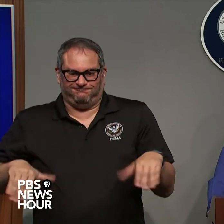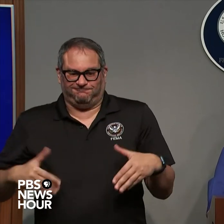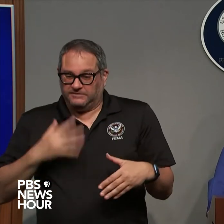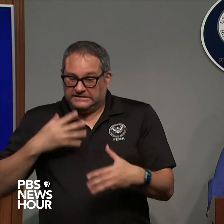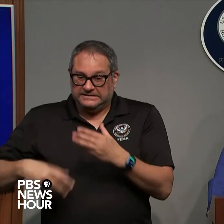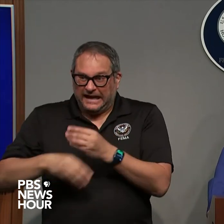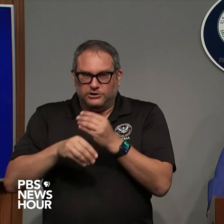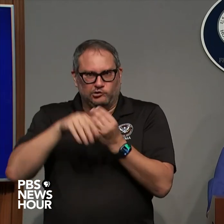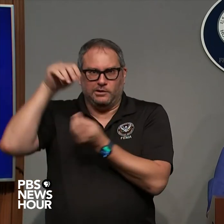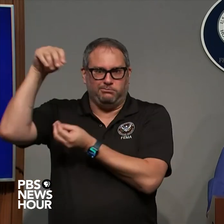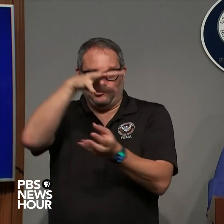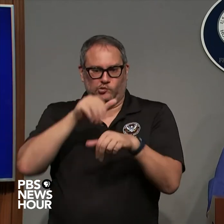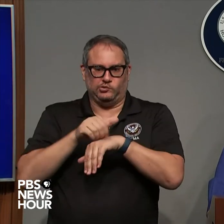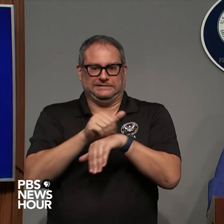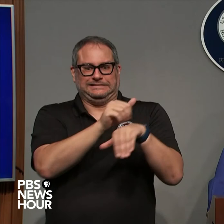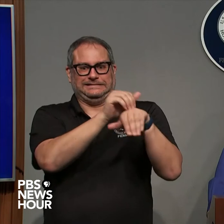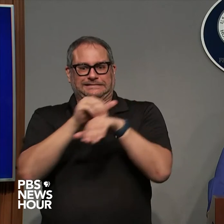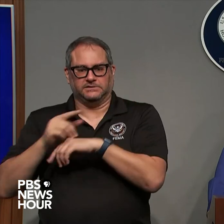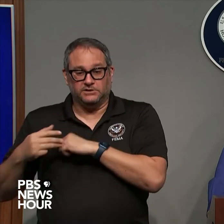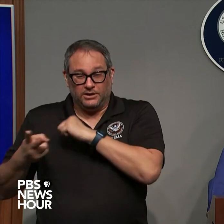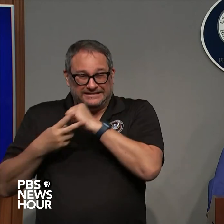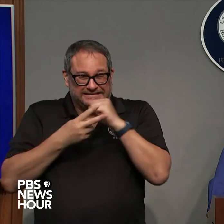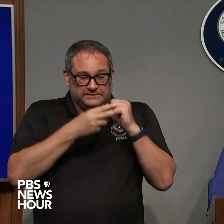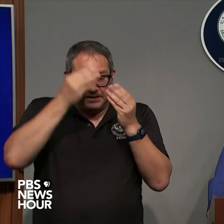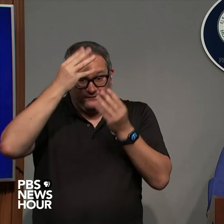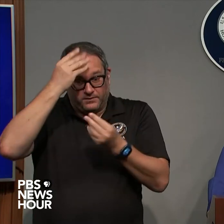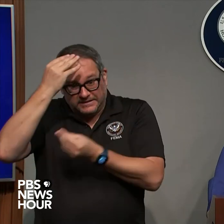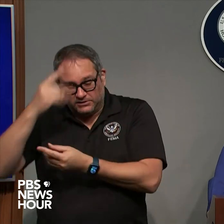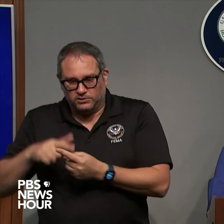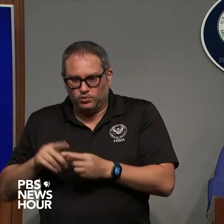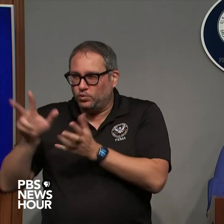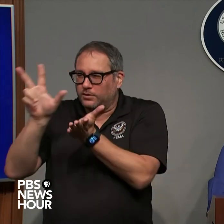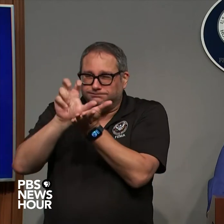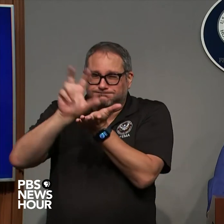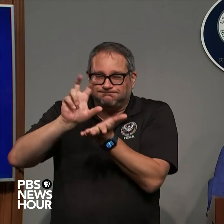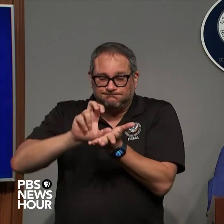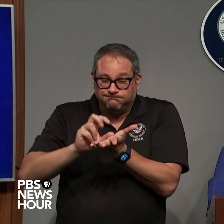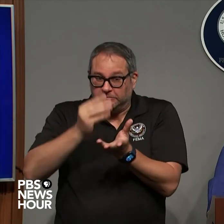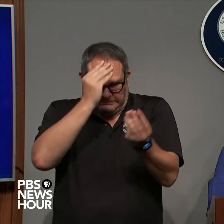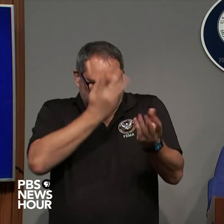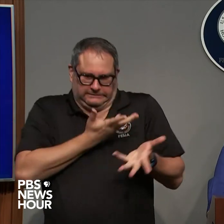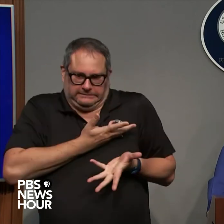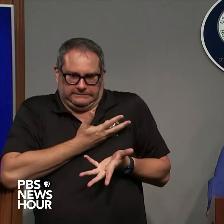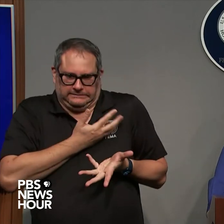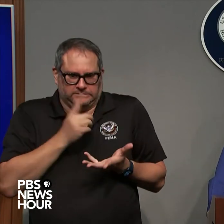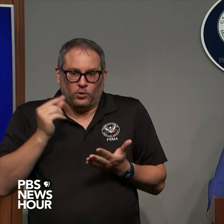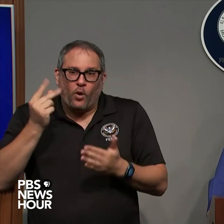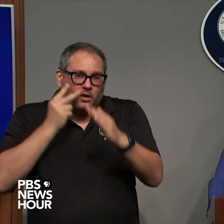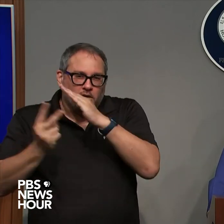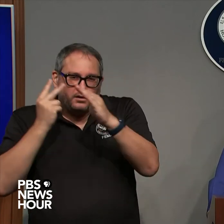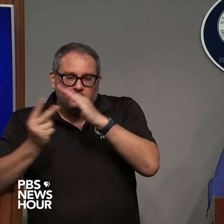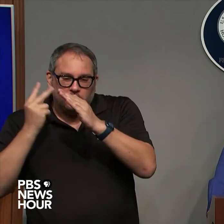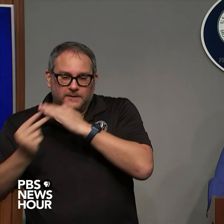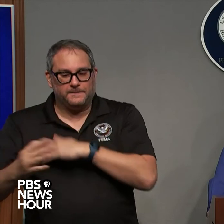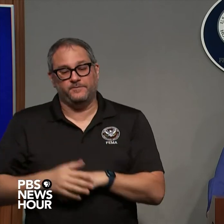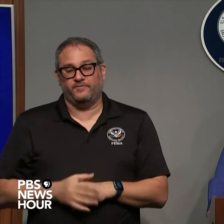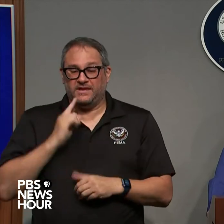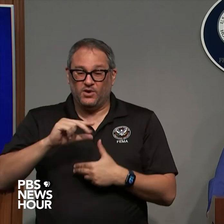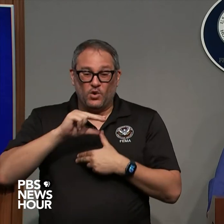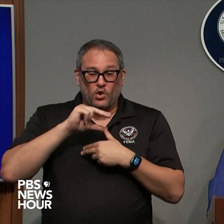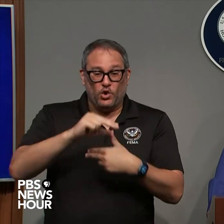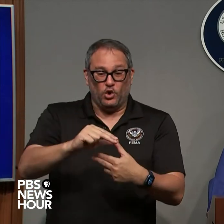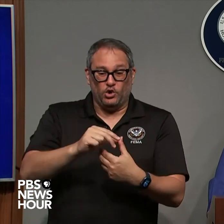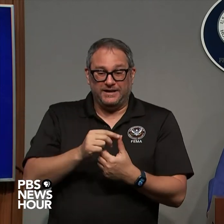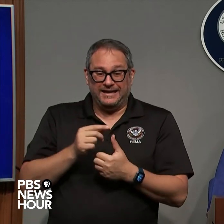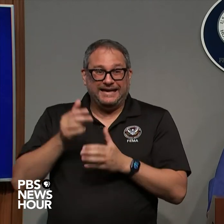so we get that data into the models to try to get everything we can into the models to to make these forecasts hurricane hunters from the air force and NOAA